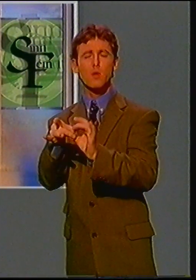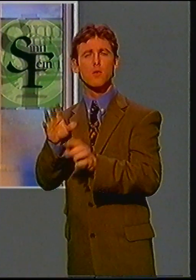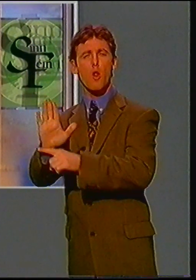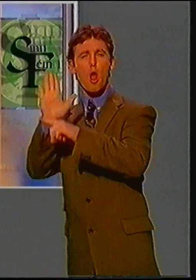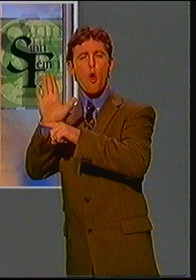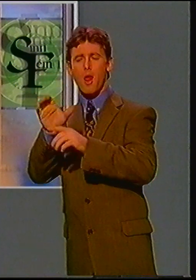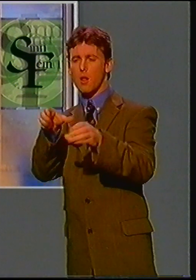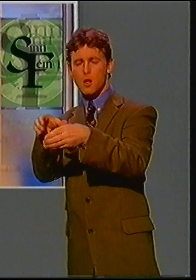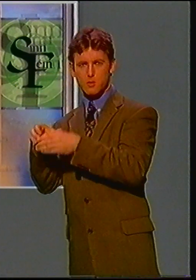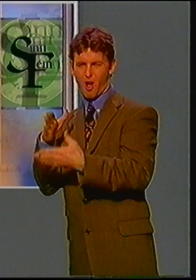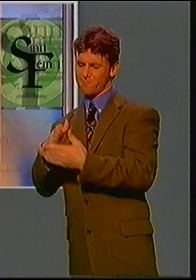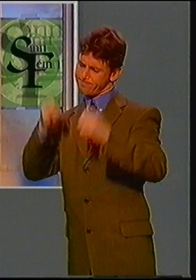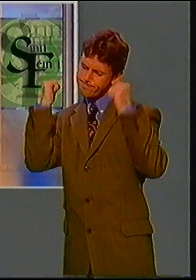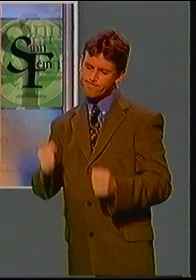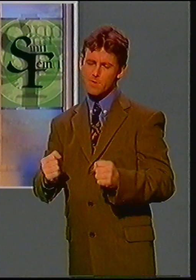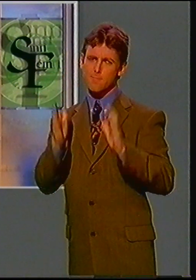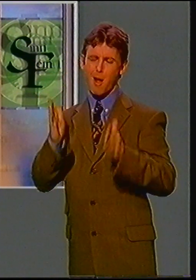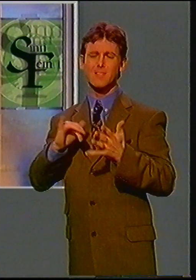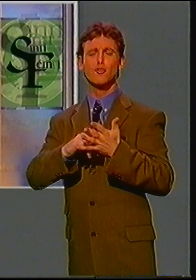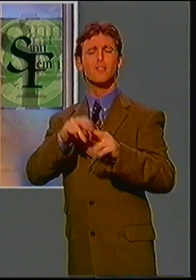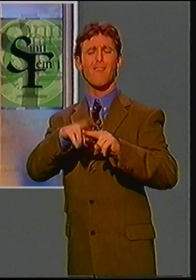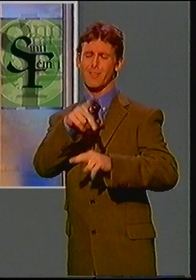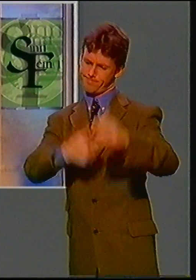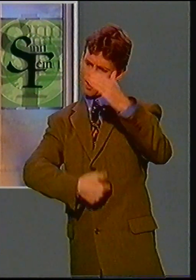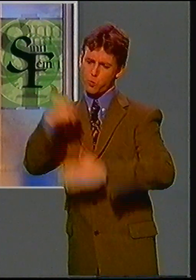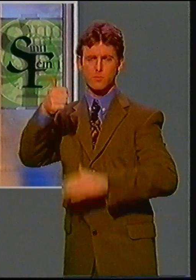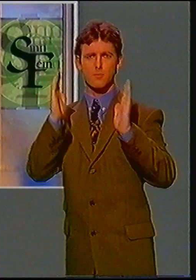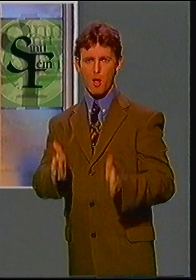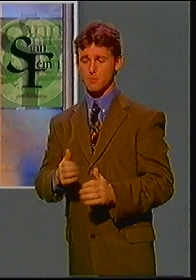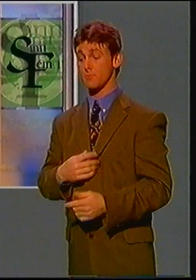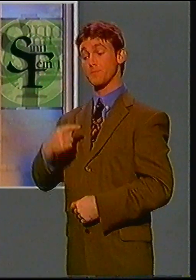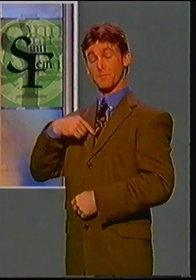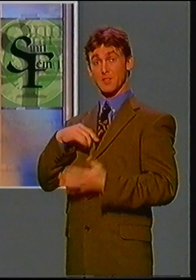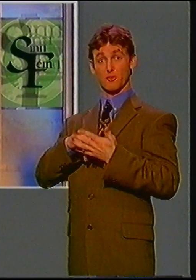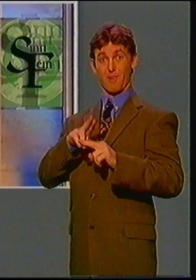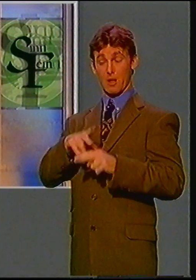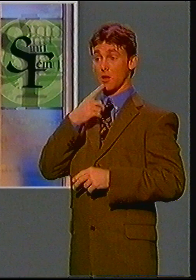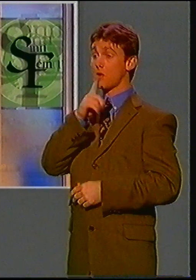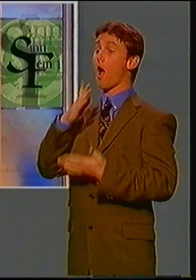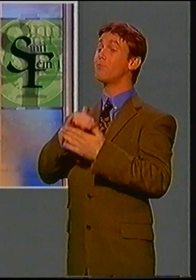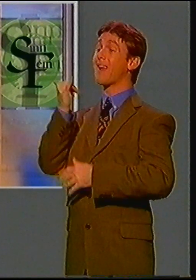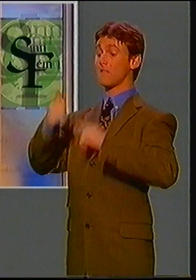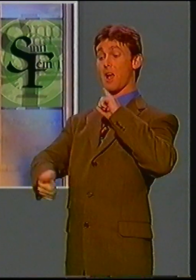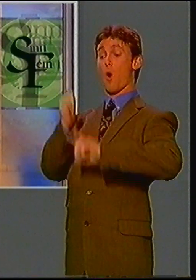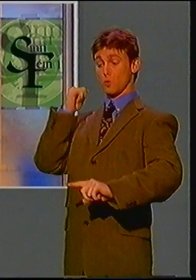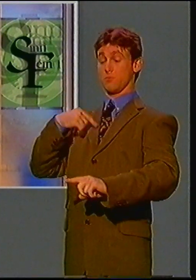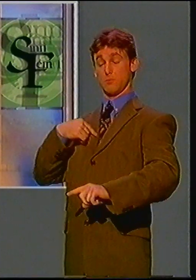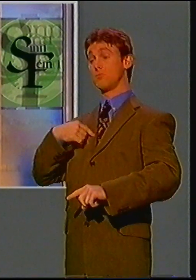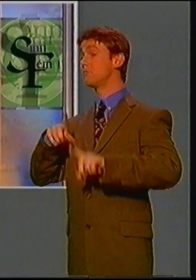for two murders last week in Belfast. Sinn Féin is warning that if it's excluded from the talks, it might never be able to return.